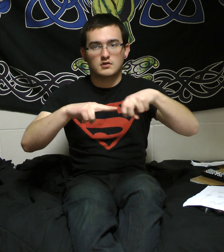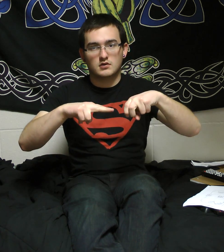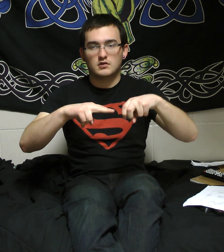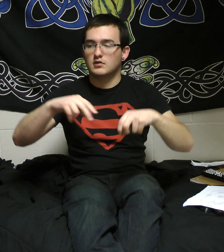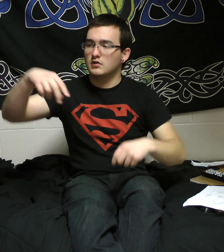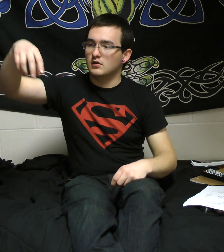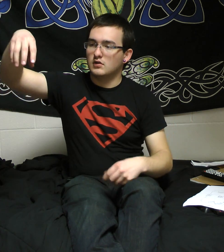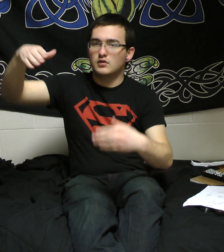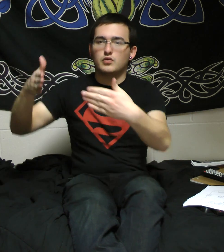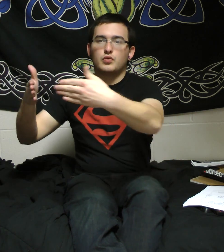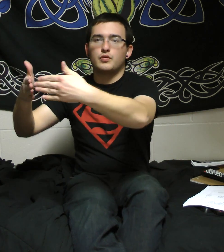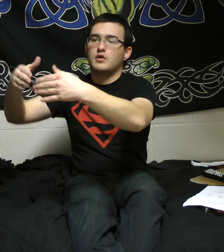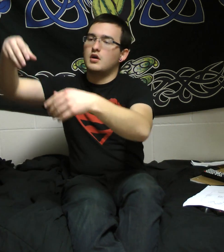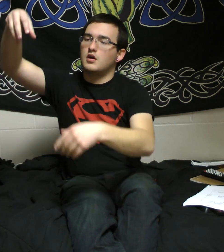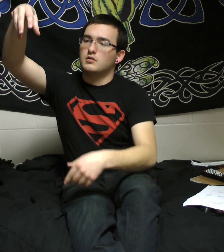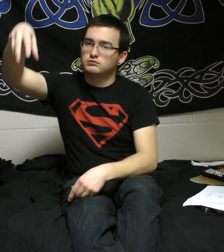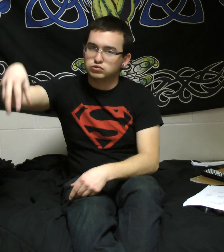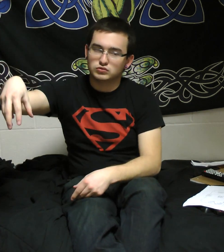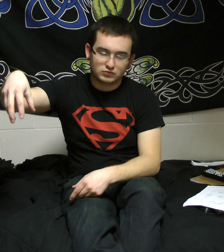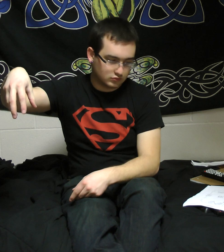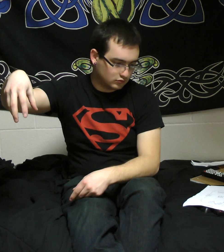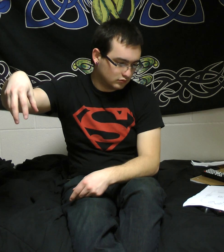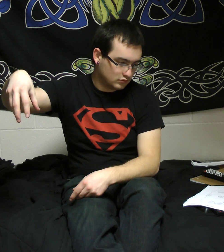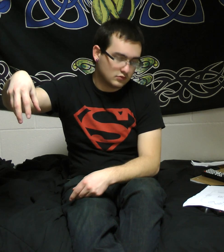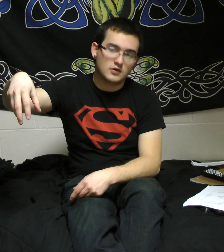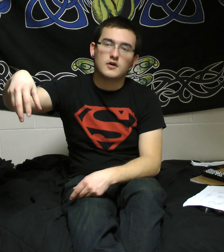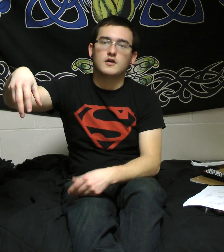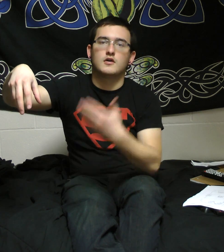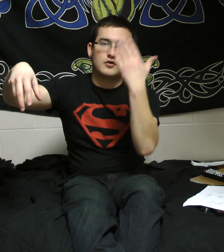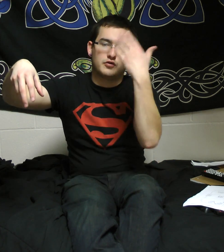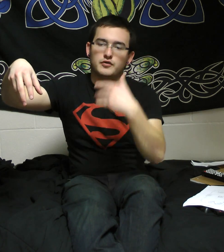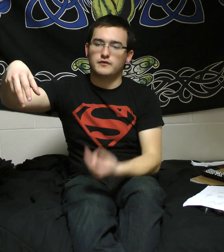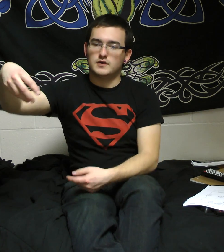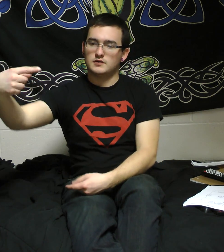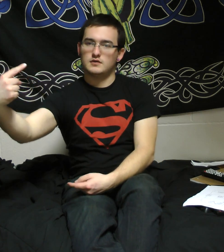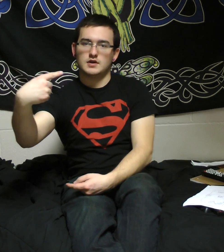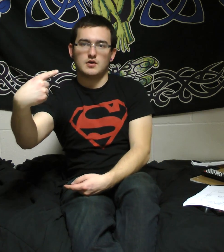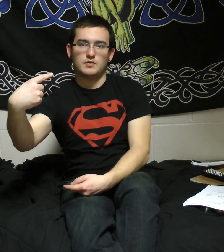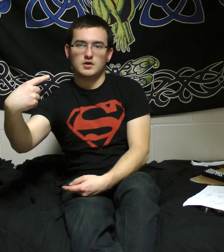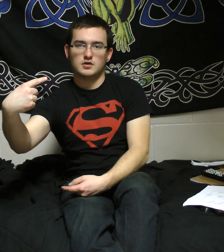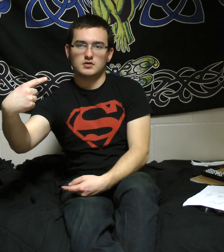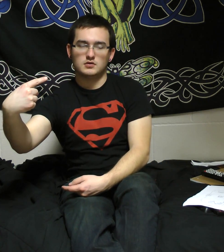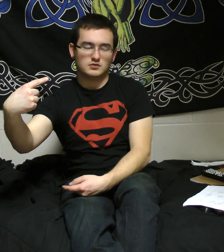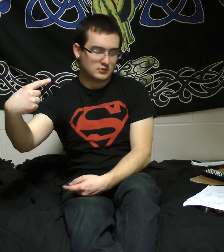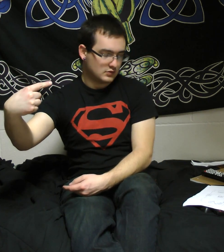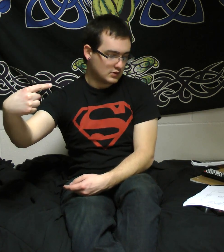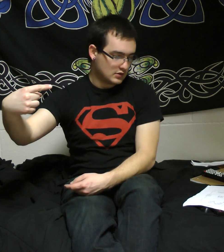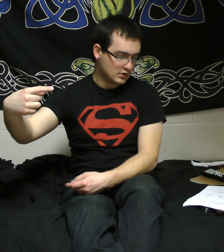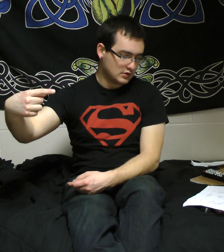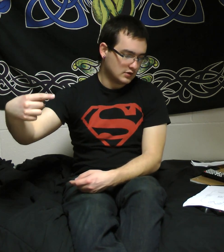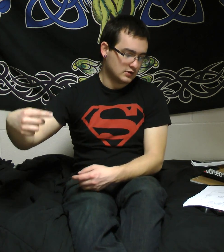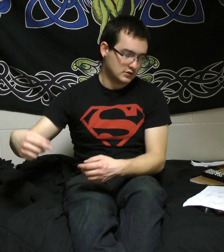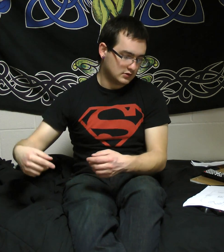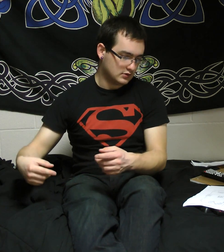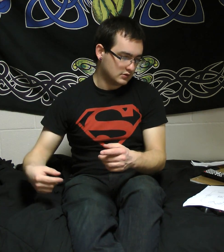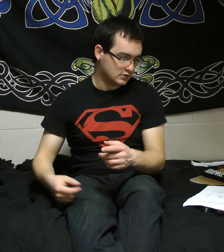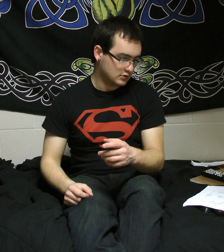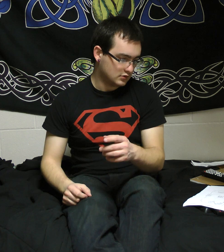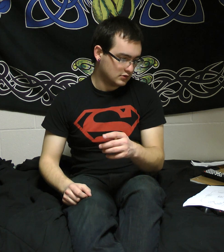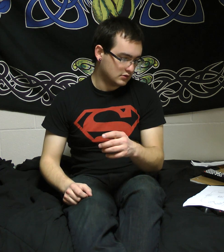I found in your heart Everybody loves somebody And